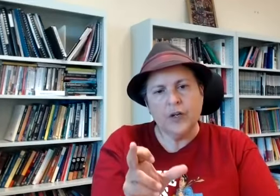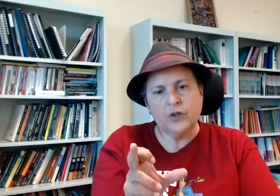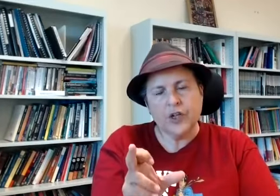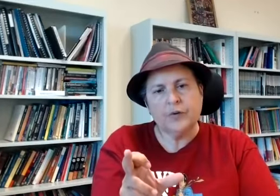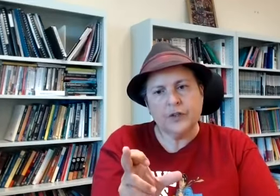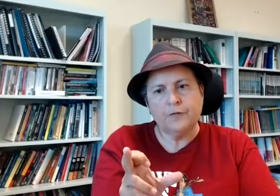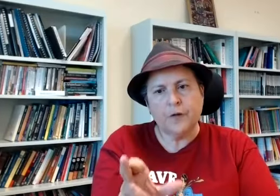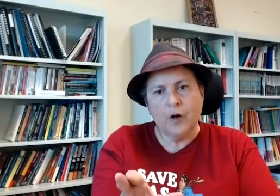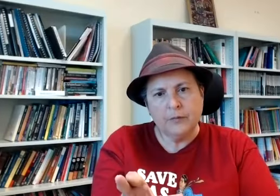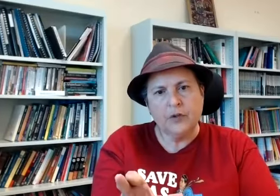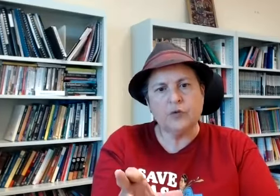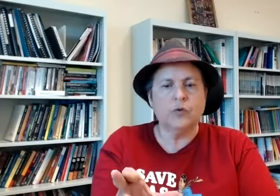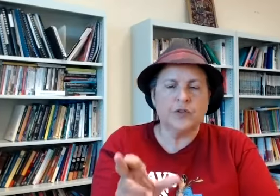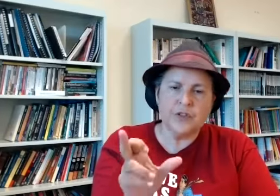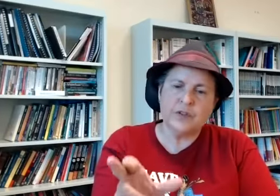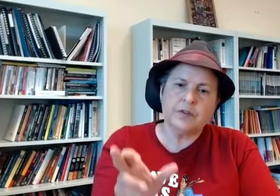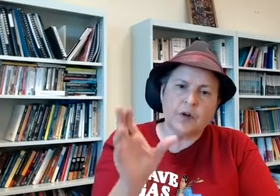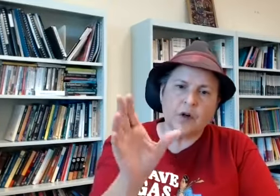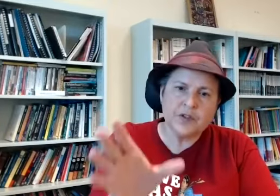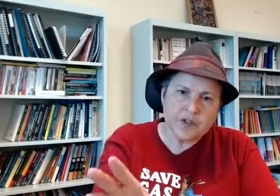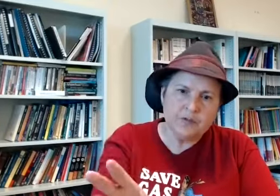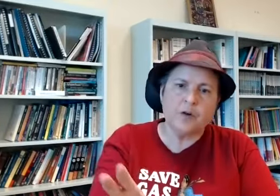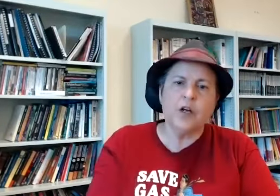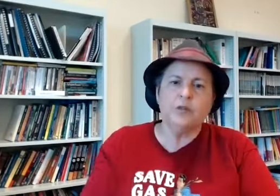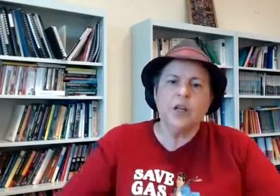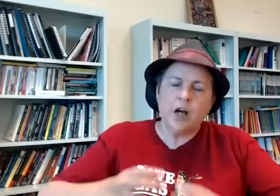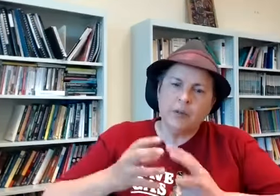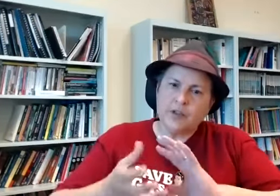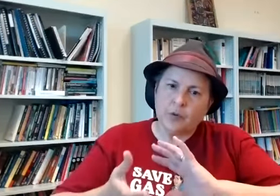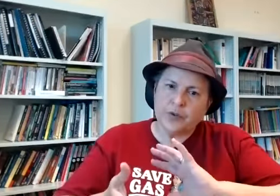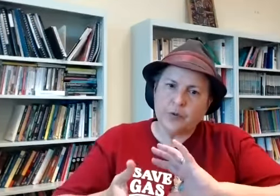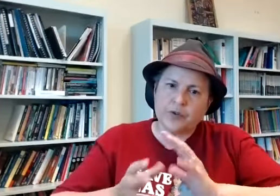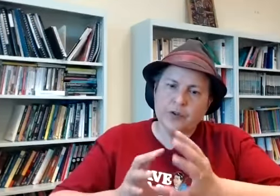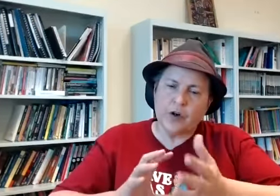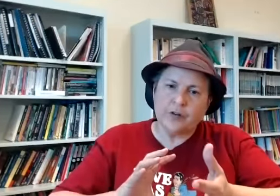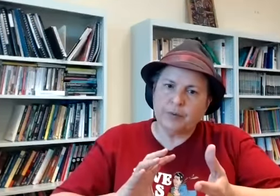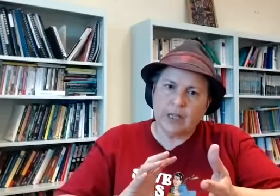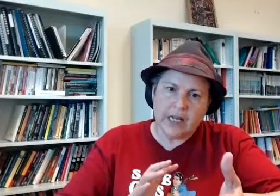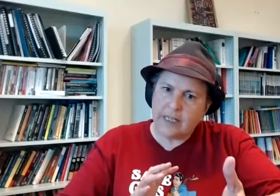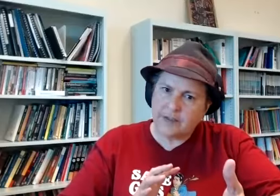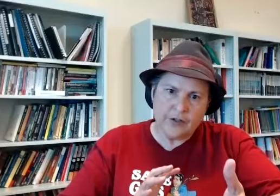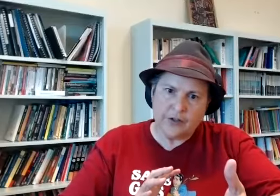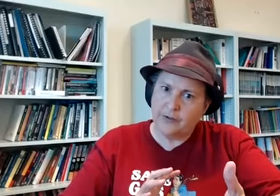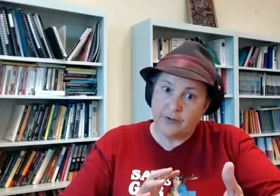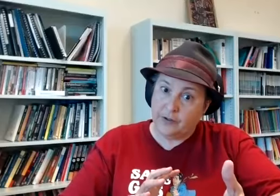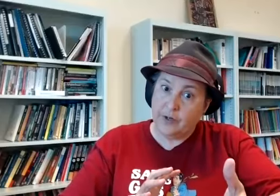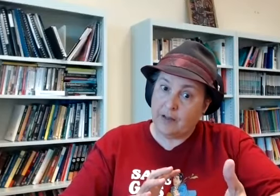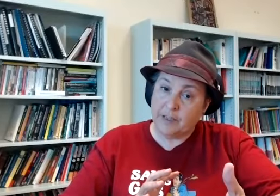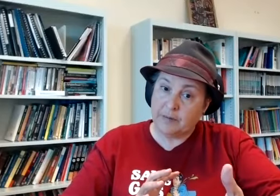wheelchair as confinement or assisting devices confinement i mean there's all sorts of kind of plays that you could could have this i mean